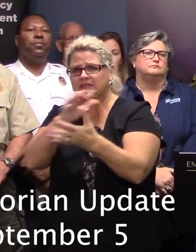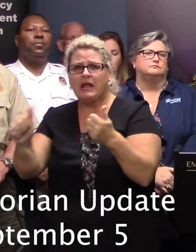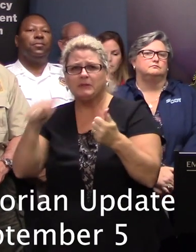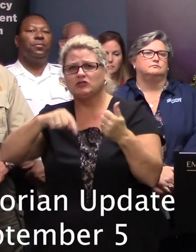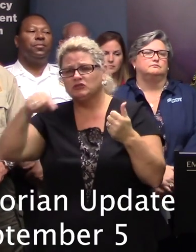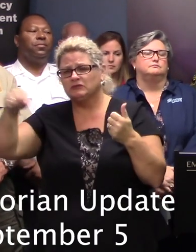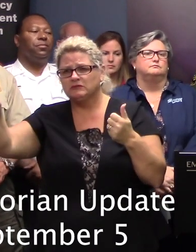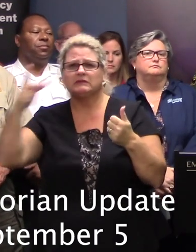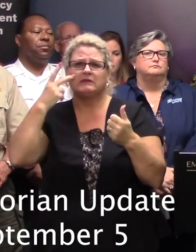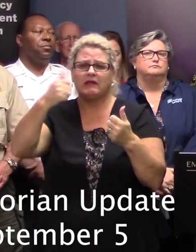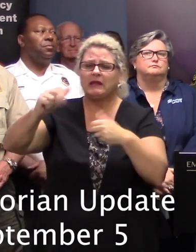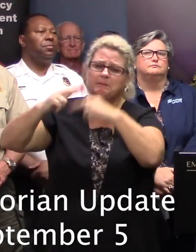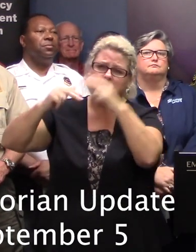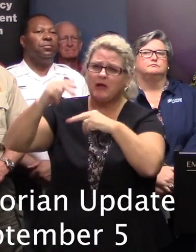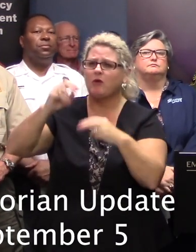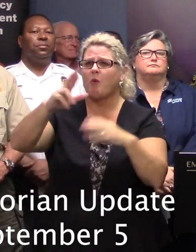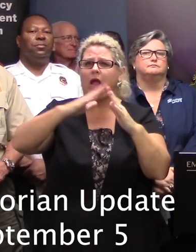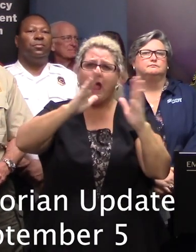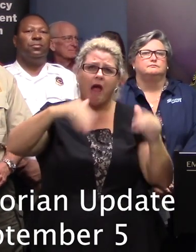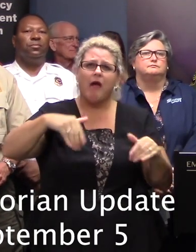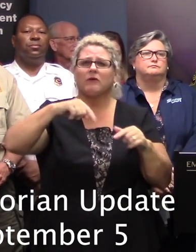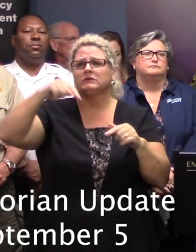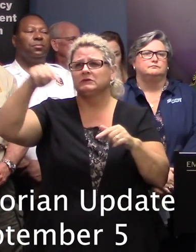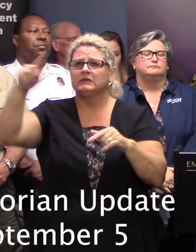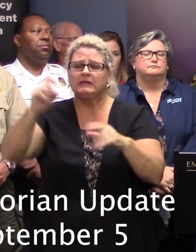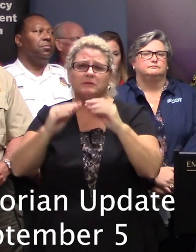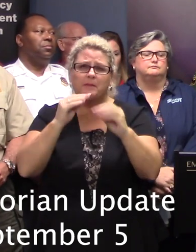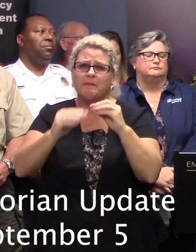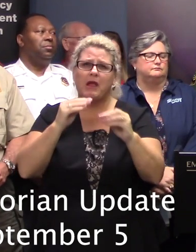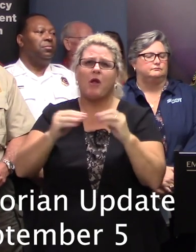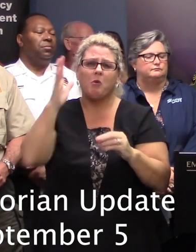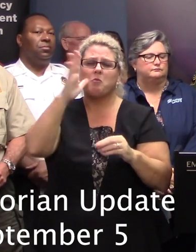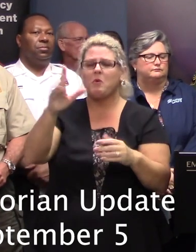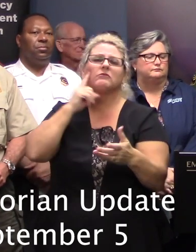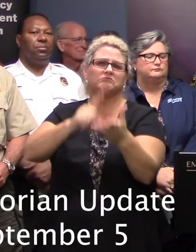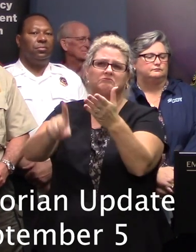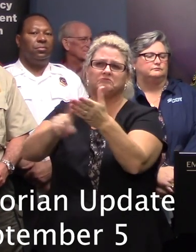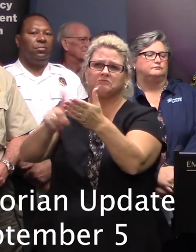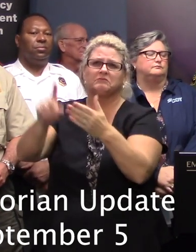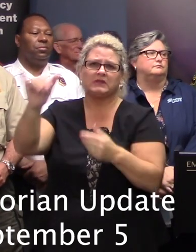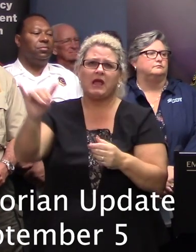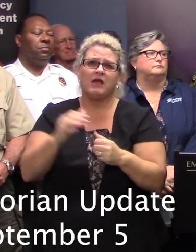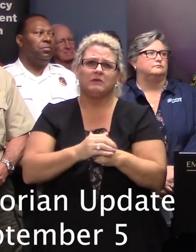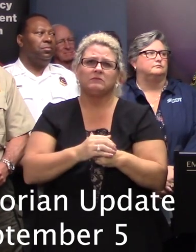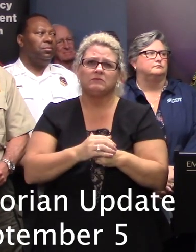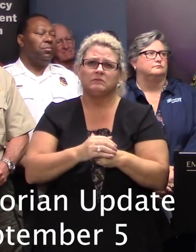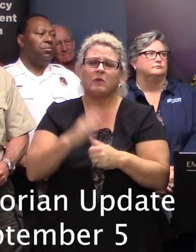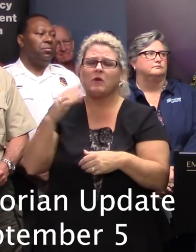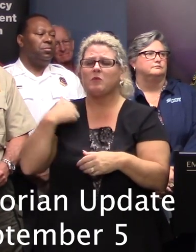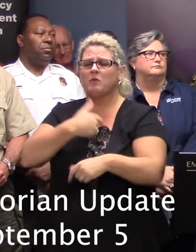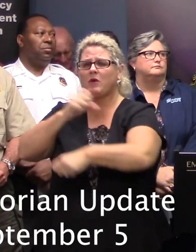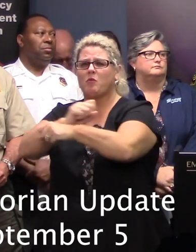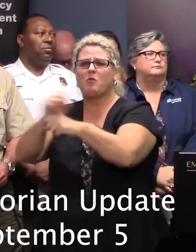of either infrastructure or residential repairs and that sort of thing so we'll go through that process we'll work very closely with